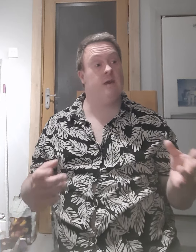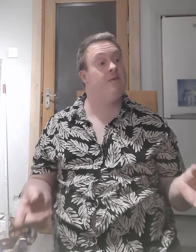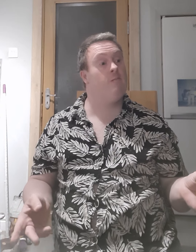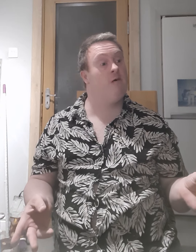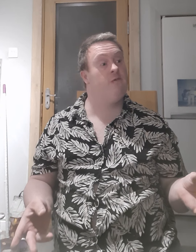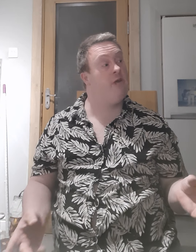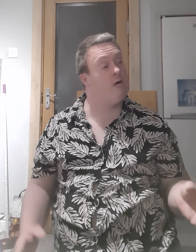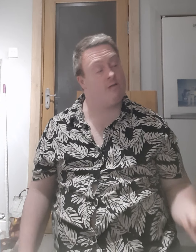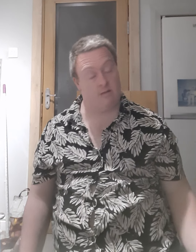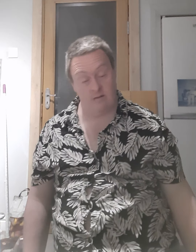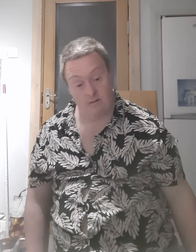give them my videos.